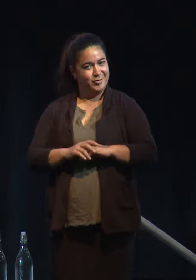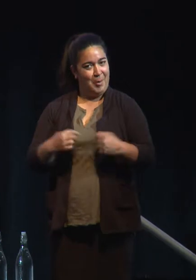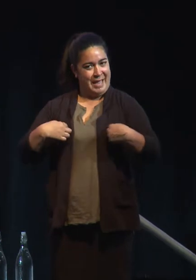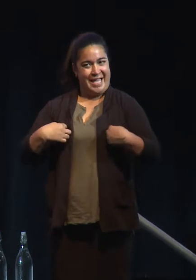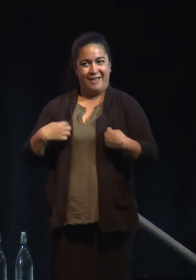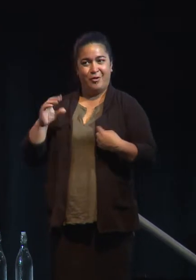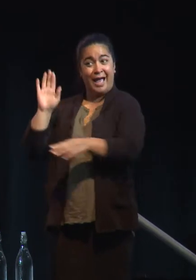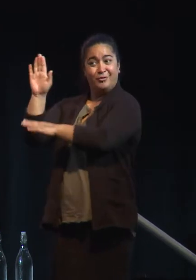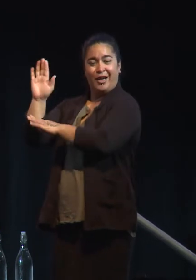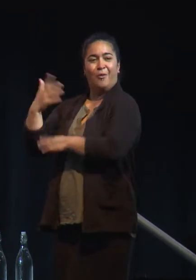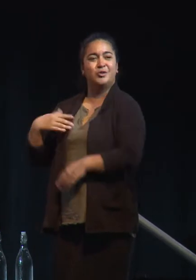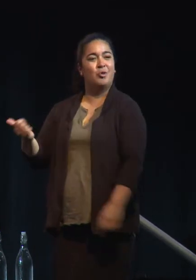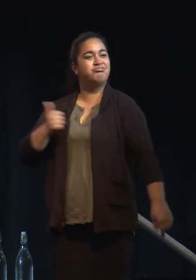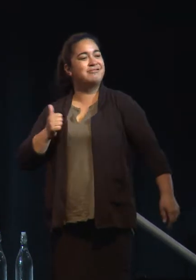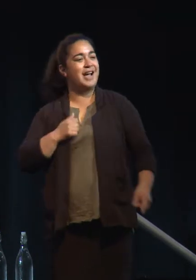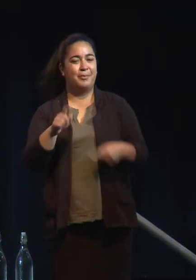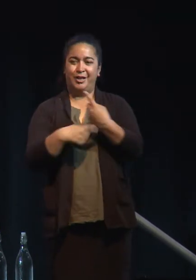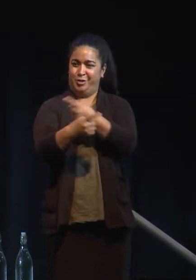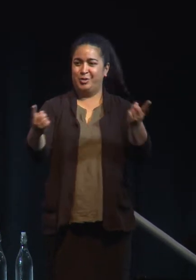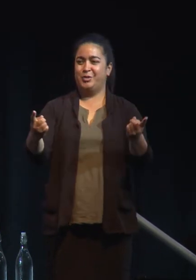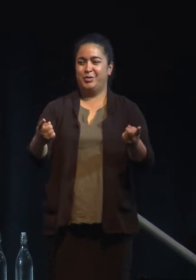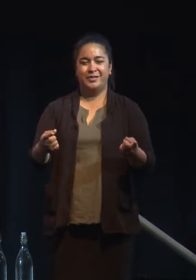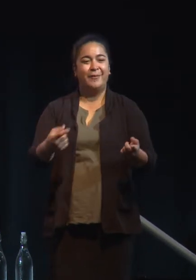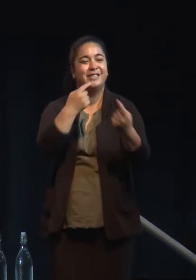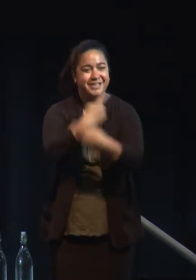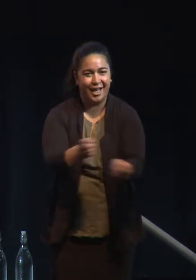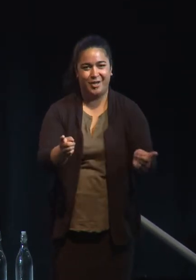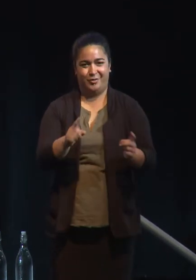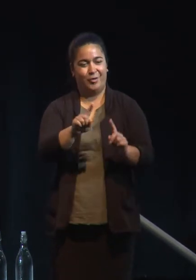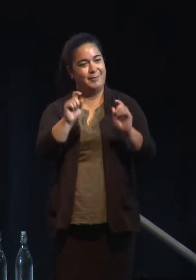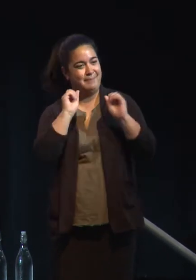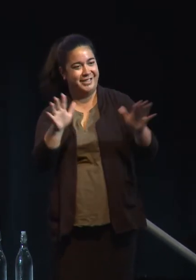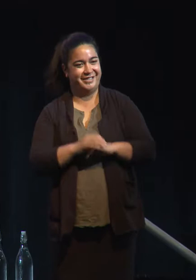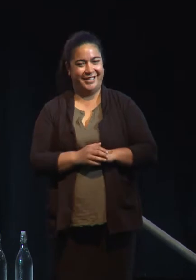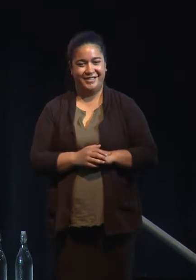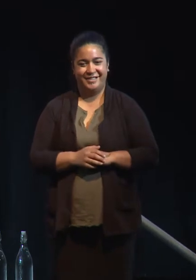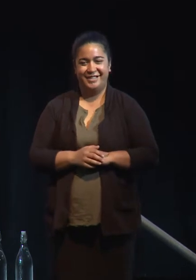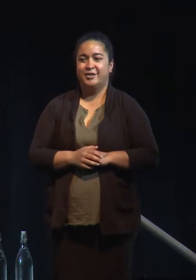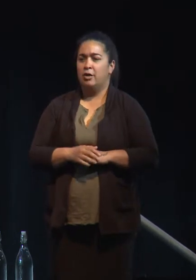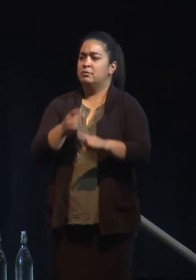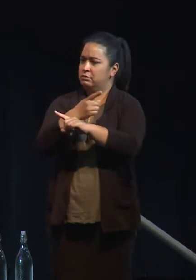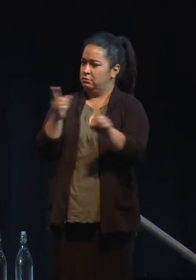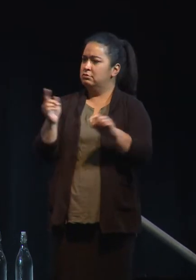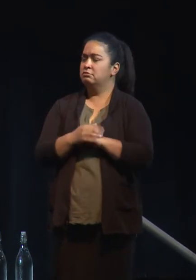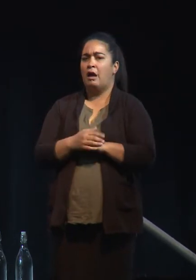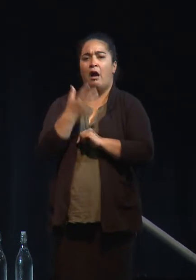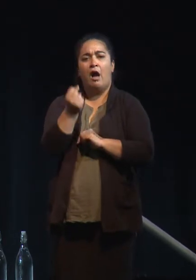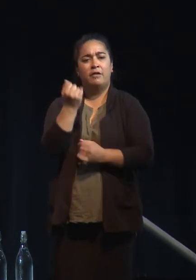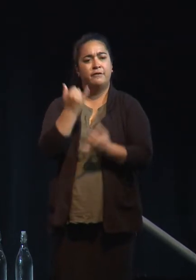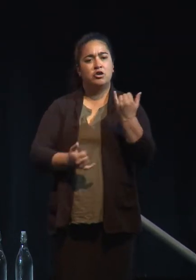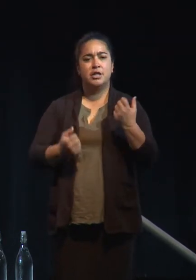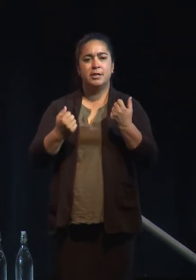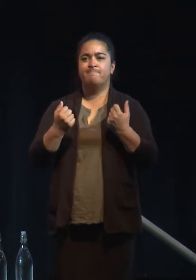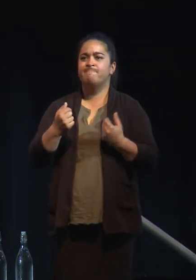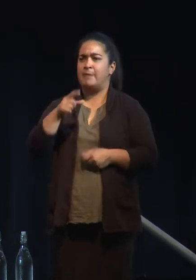brag about you to you just for a second. You have a very can-do spirit.